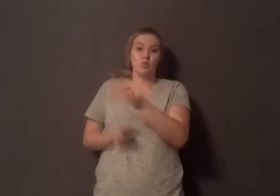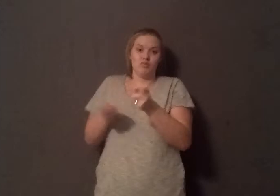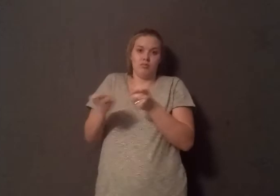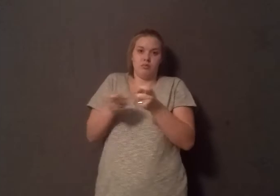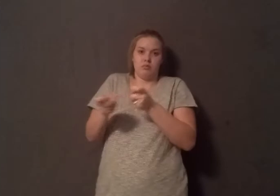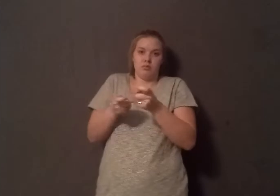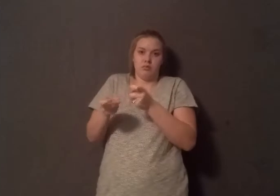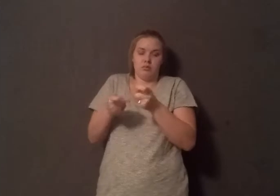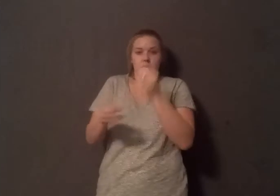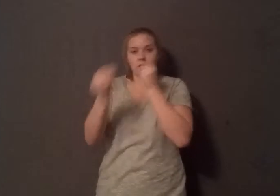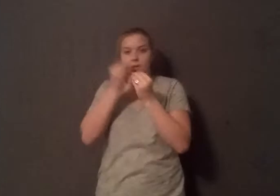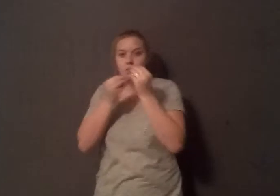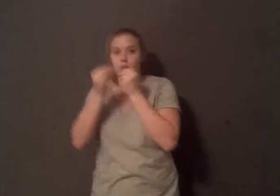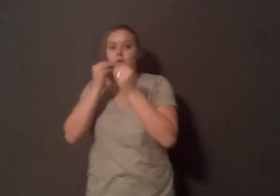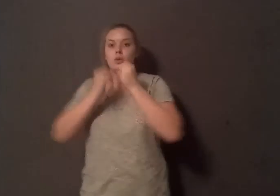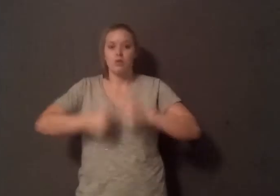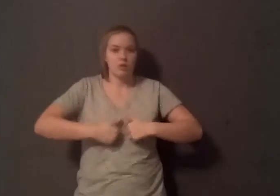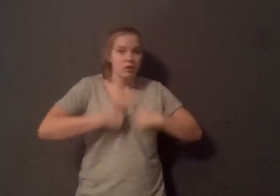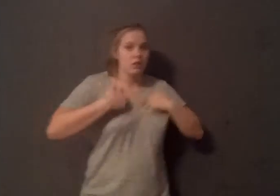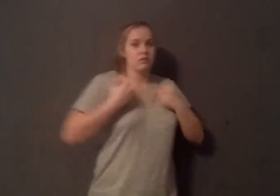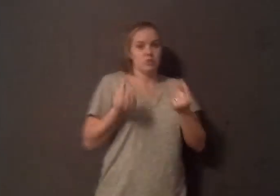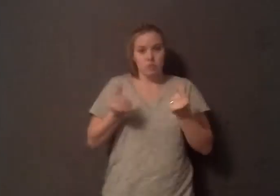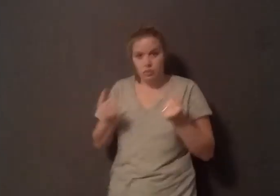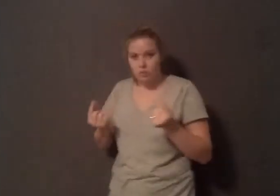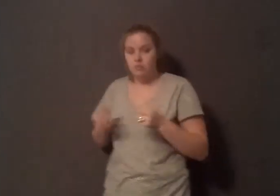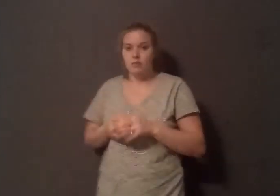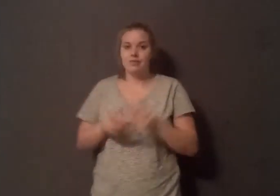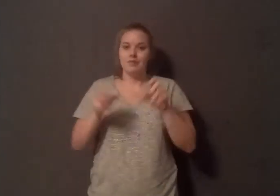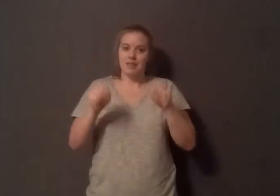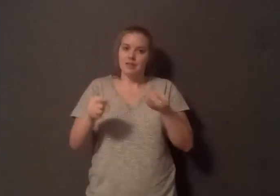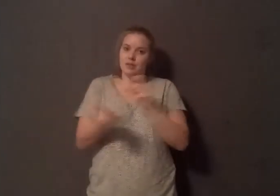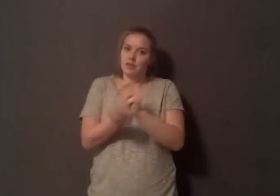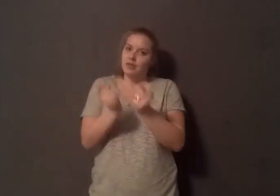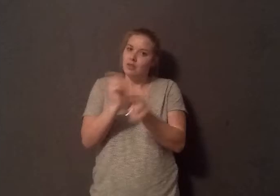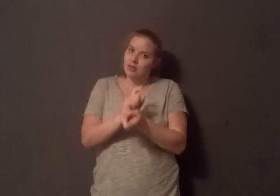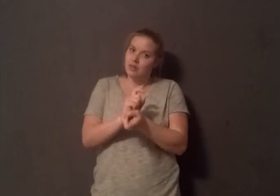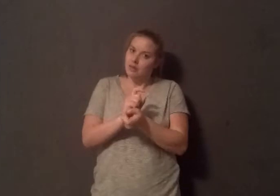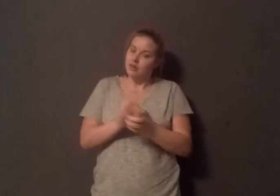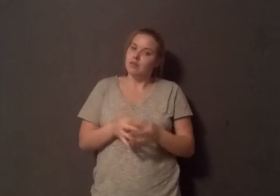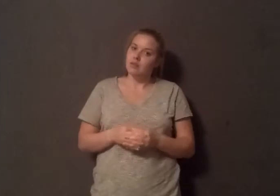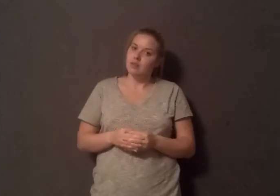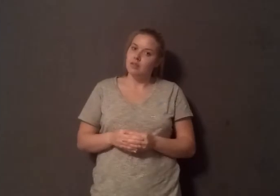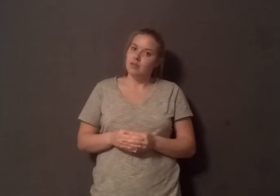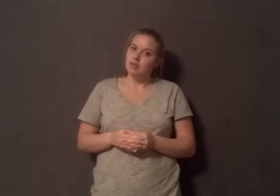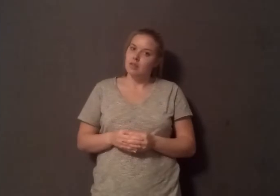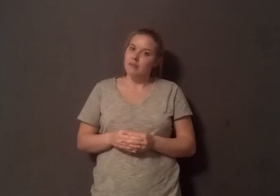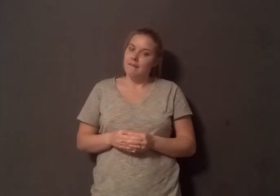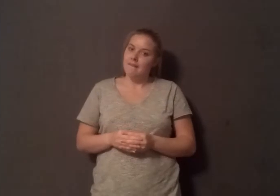factors, the dietary factors, the lifestyle factors. We can actually change the expression of genes, tumor-suppressing genes, activating genes,